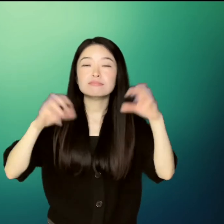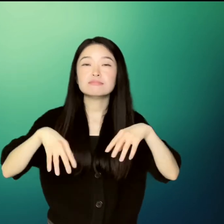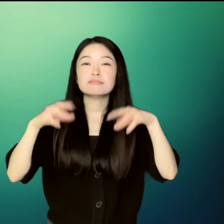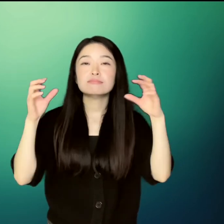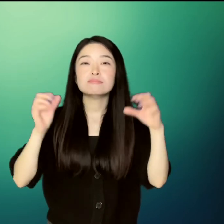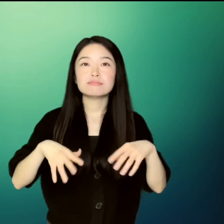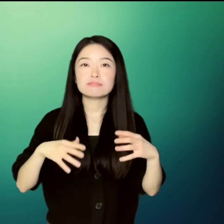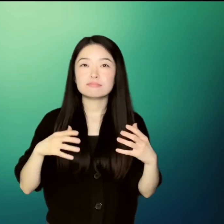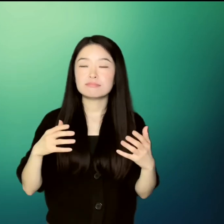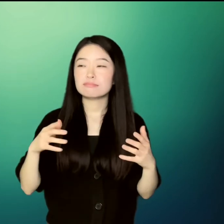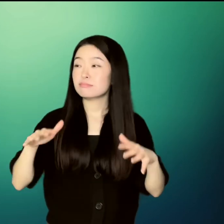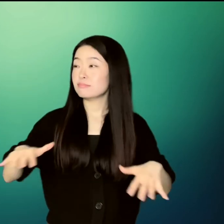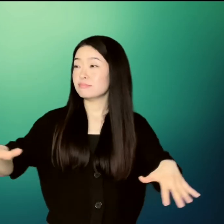but in a different place.